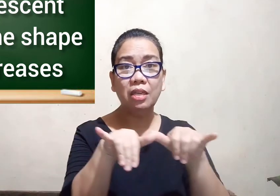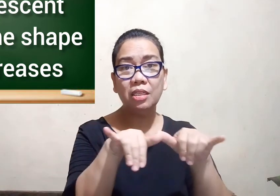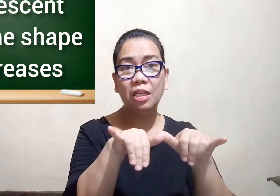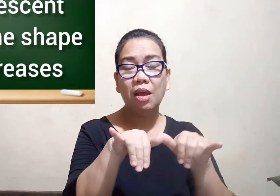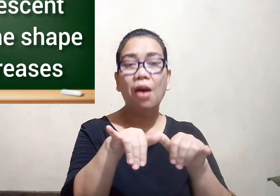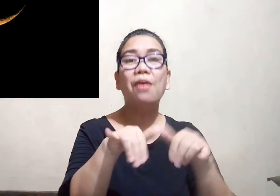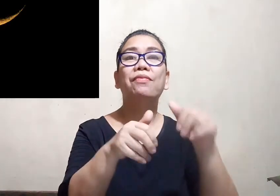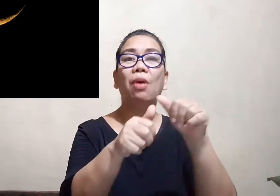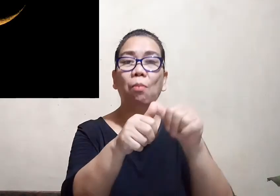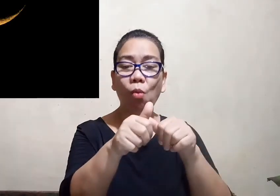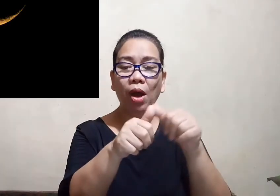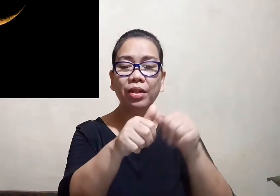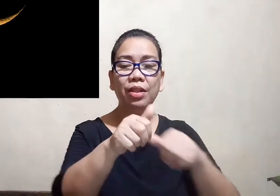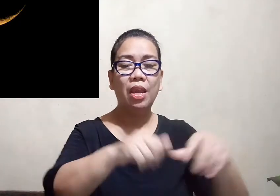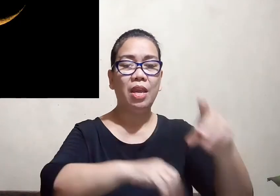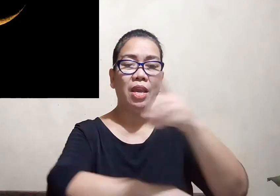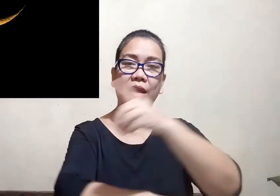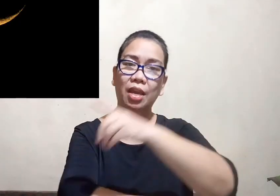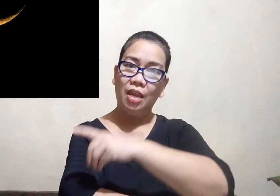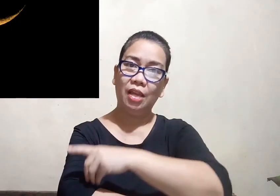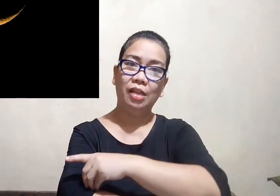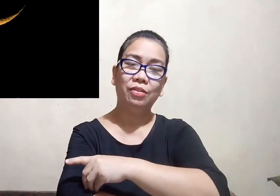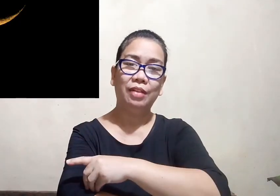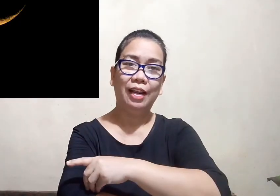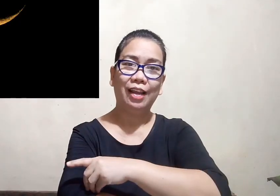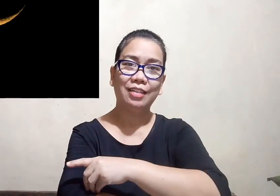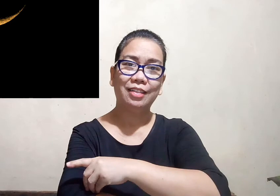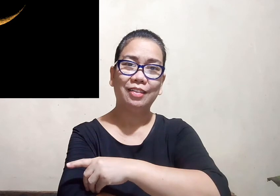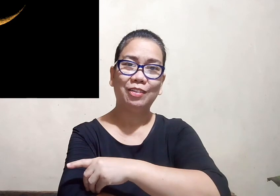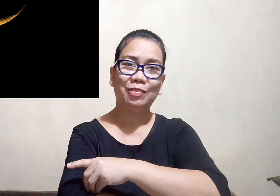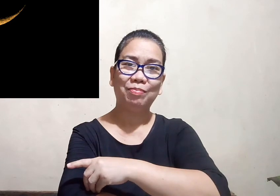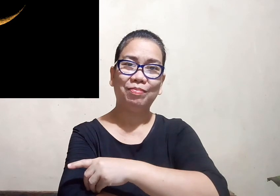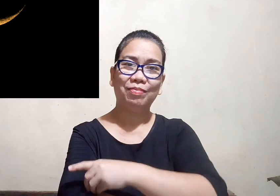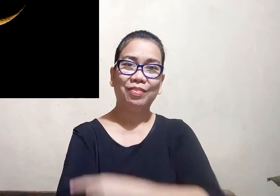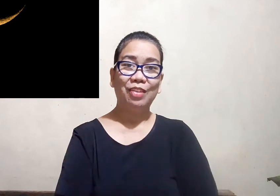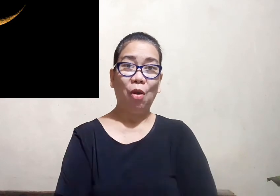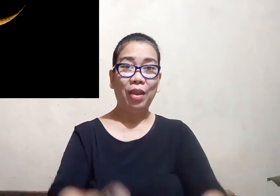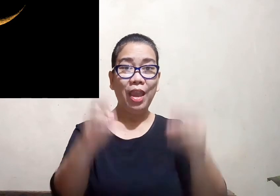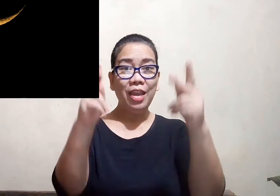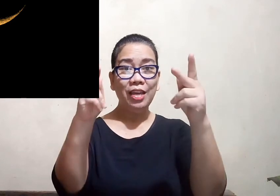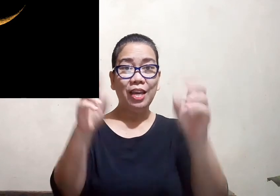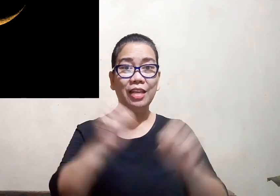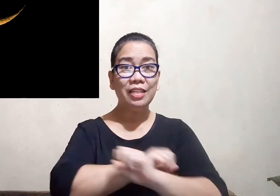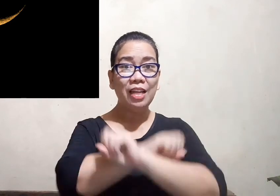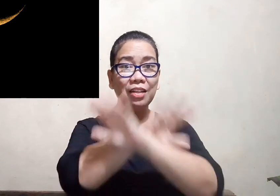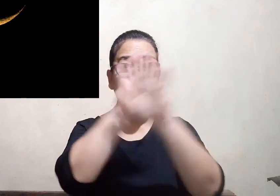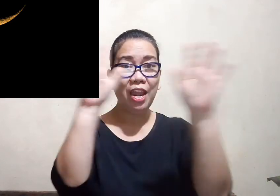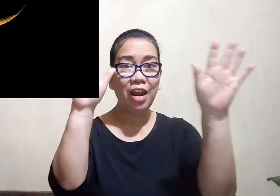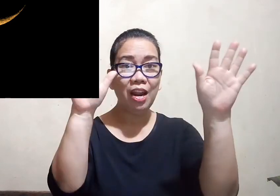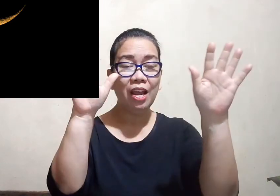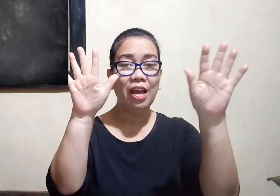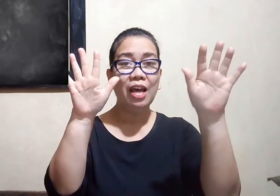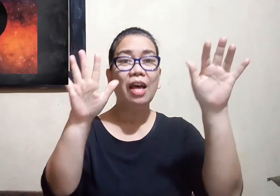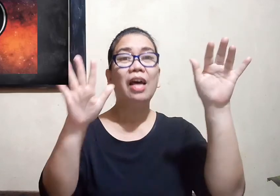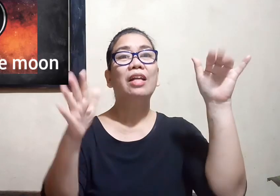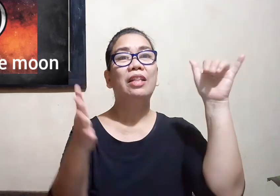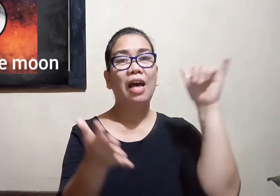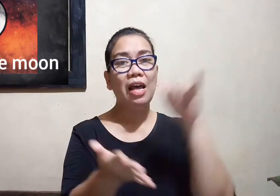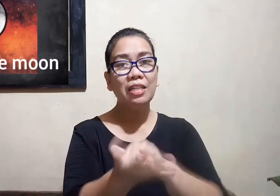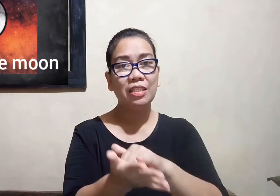from one day to the next okay is that clear that's